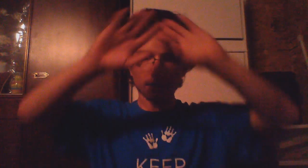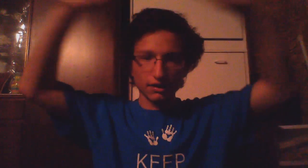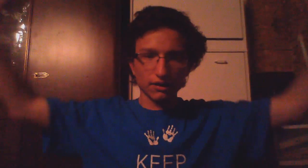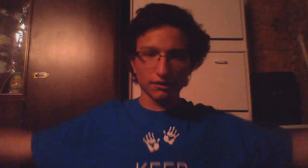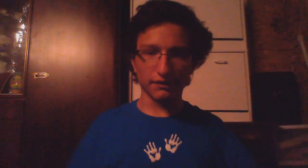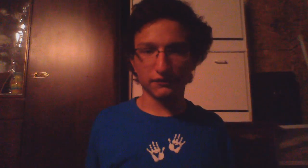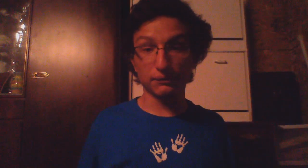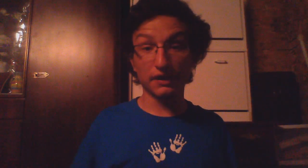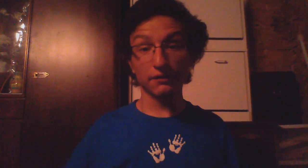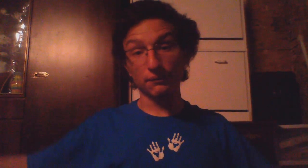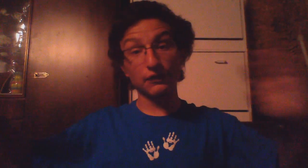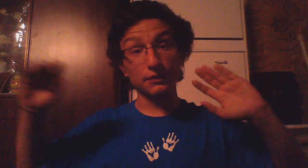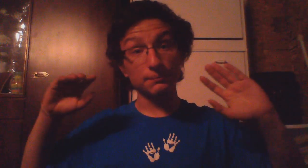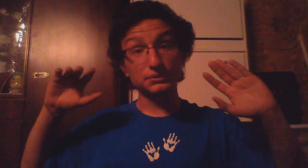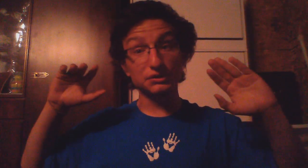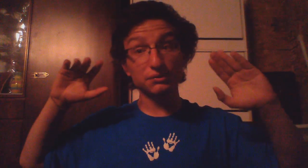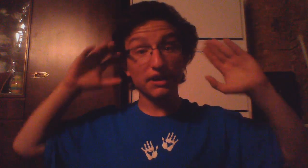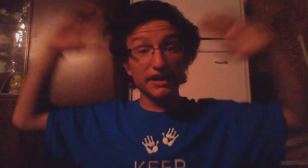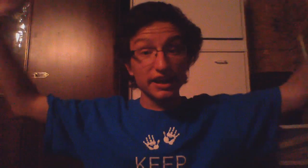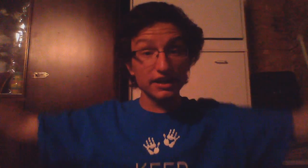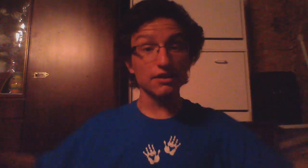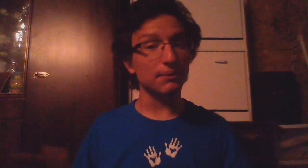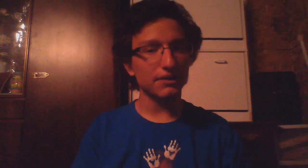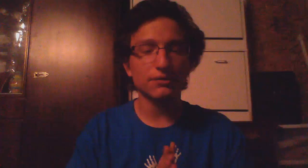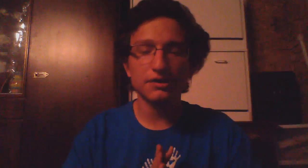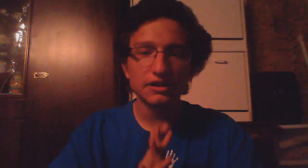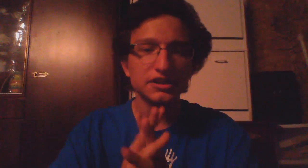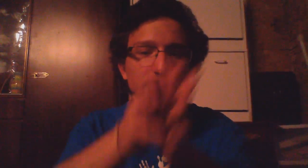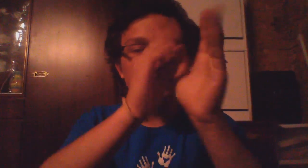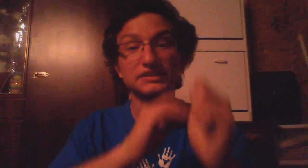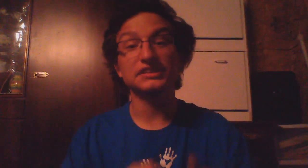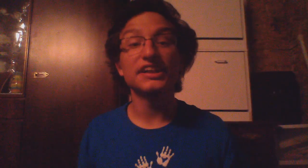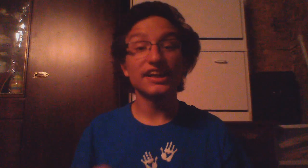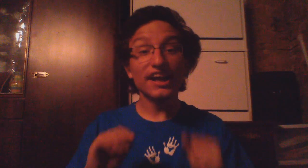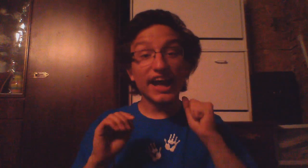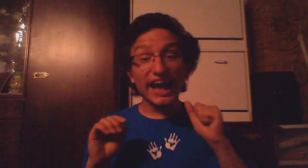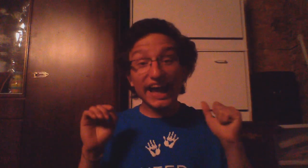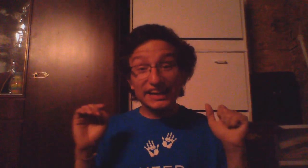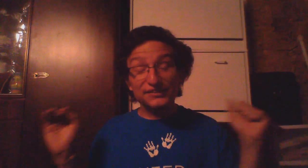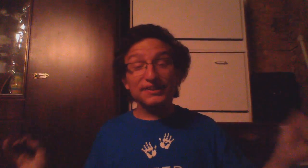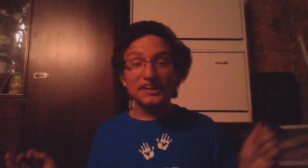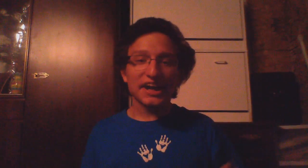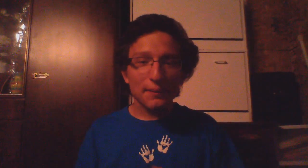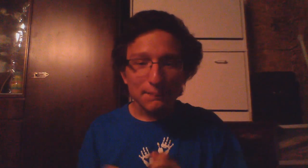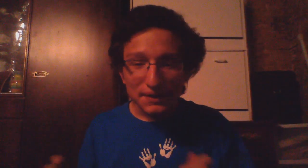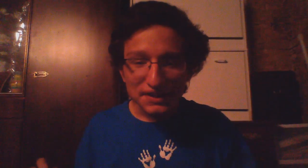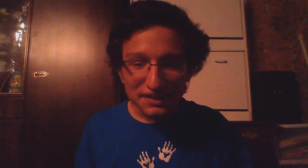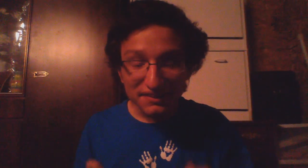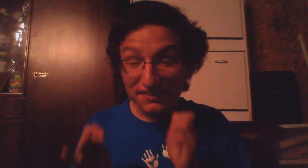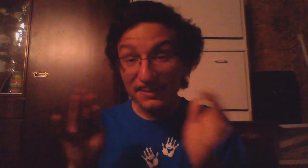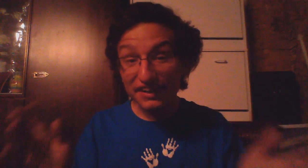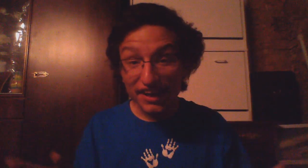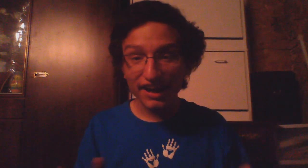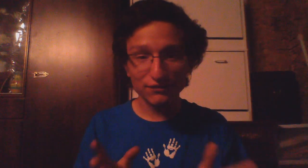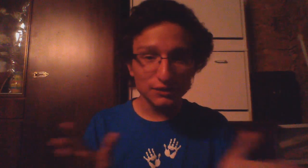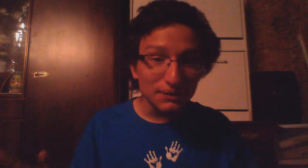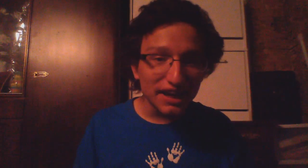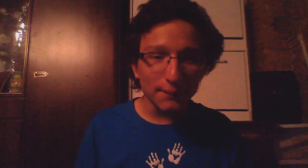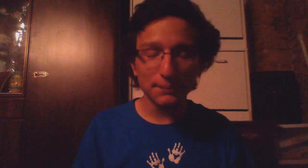Hello everyone and welcome to day 8 of my 30 day challenge and you're gonna have to be happy